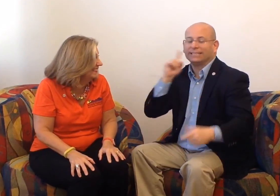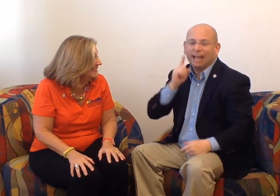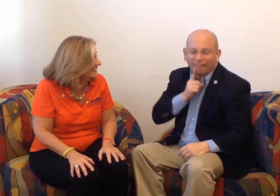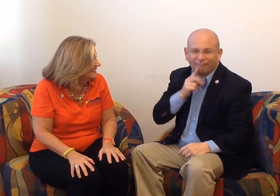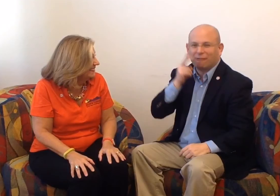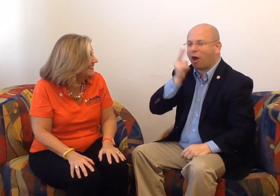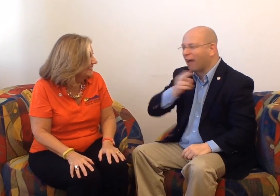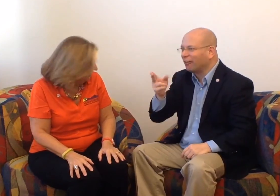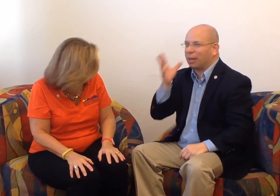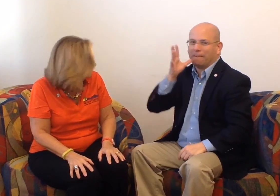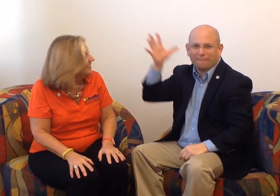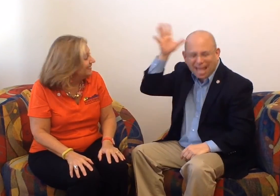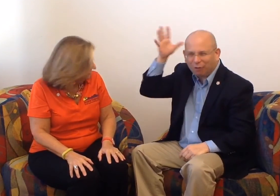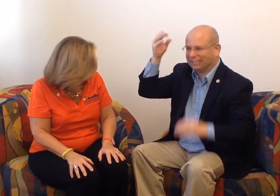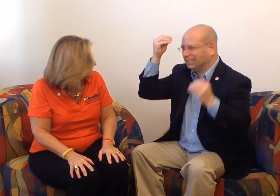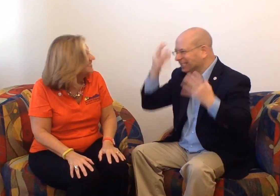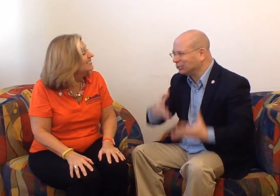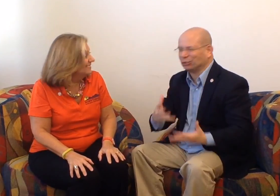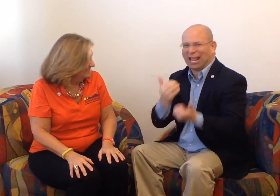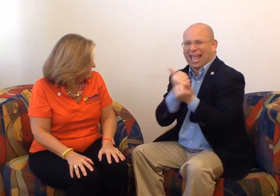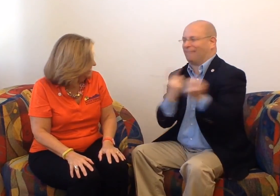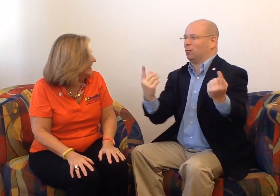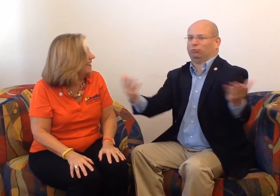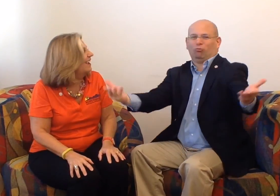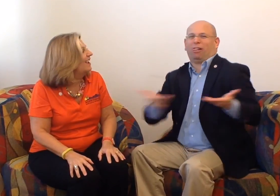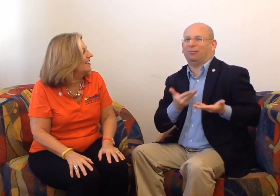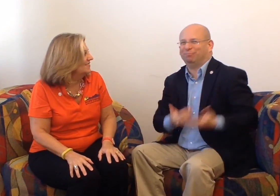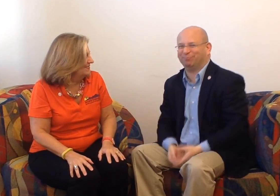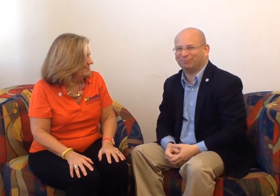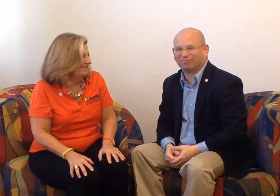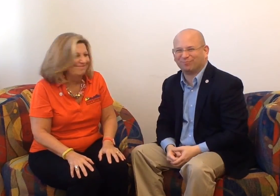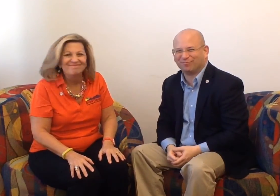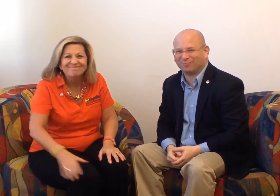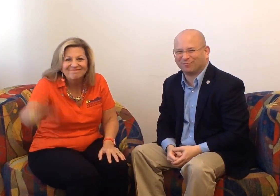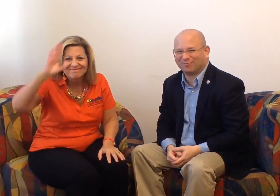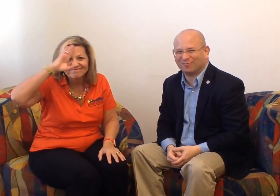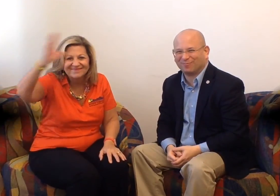Absolutely. All are welcome. Deaf, hard of hearing, parents, teachers, and everyone.